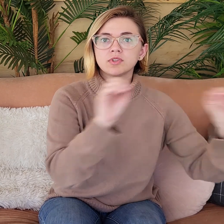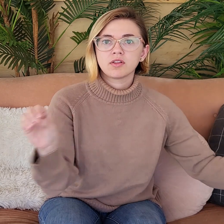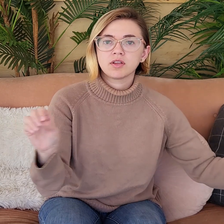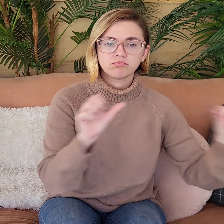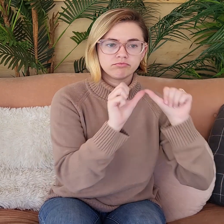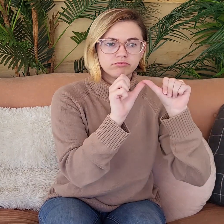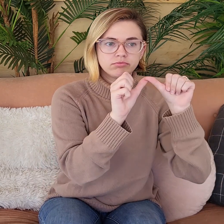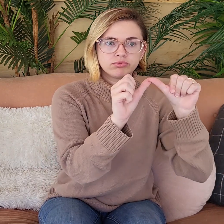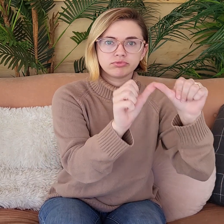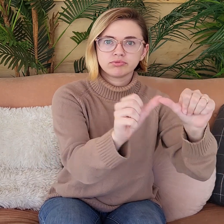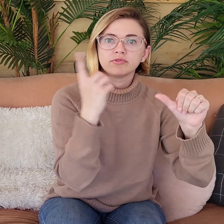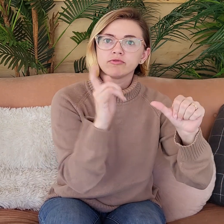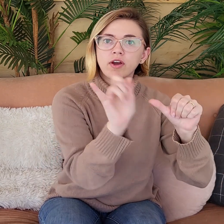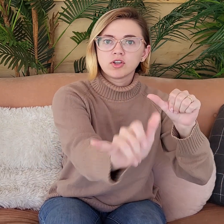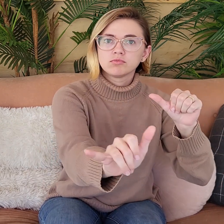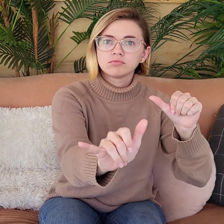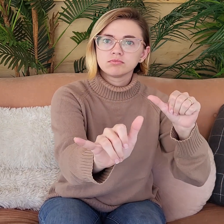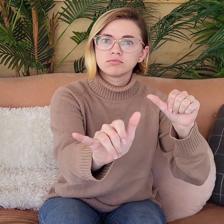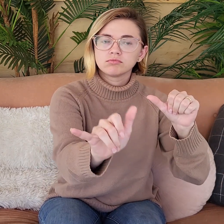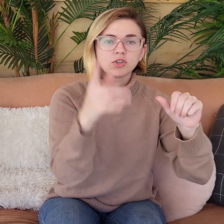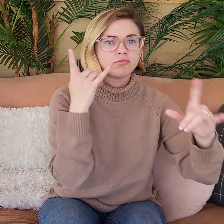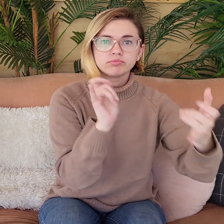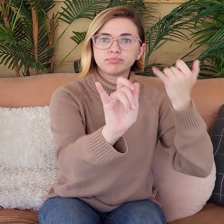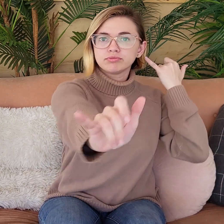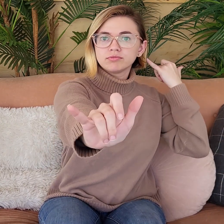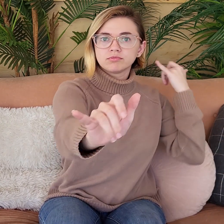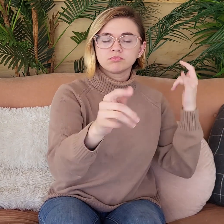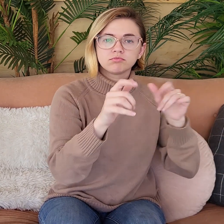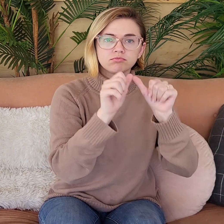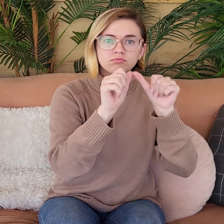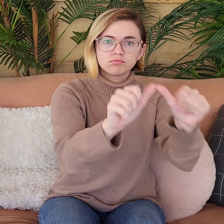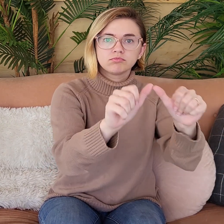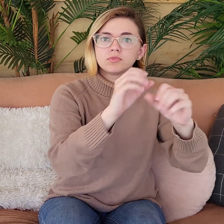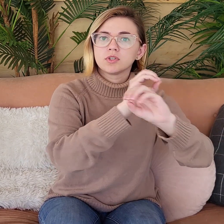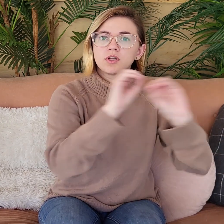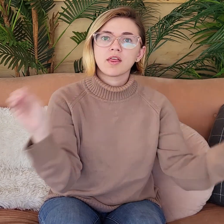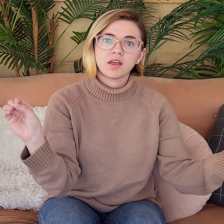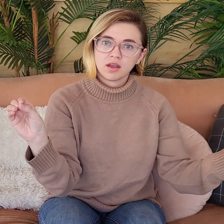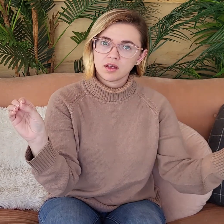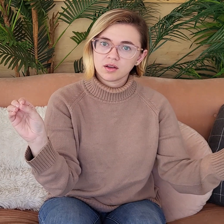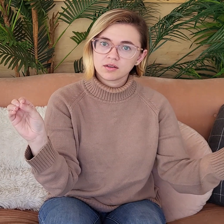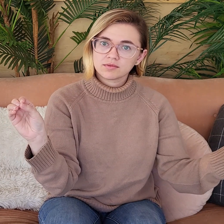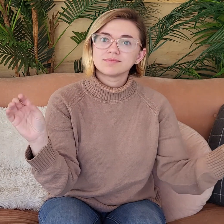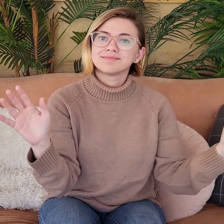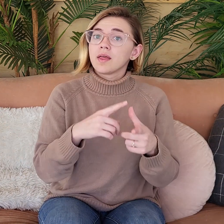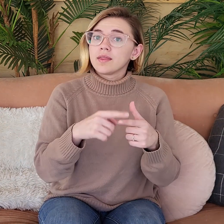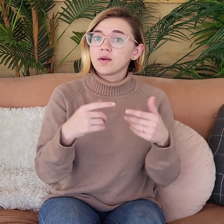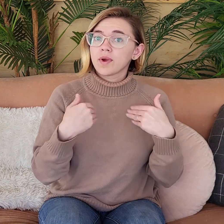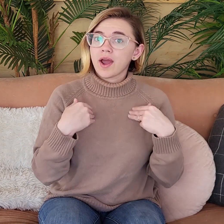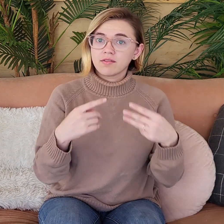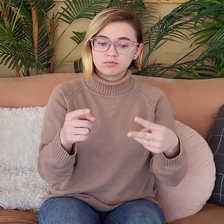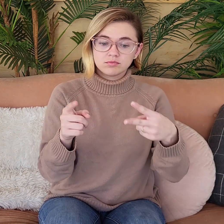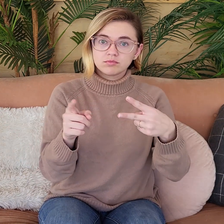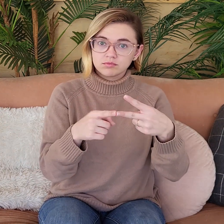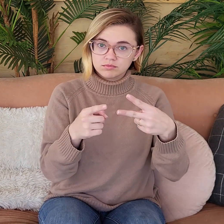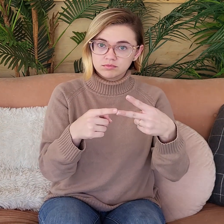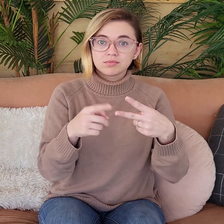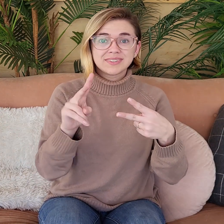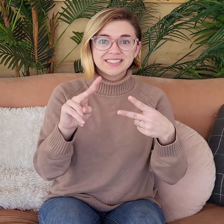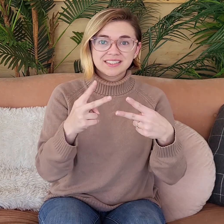It will stay as nothingness forever. And it will stay as it has been in the past, and it will be in the future.